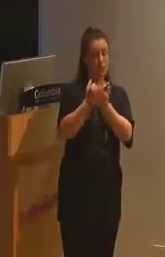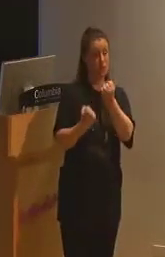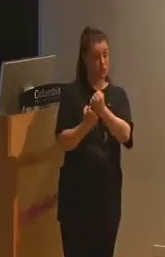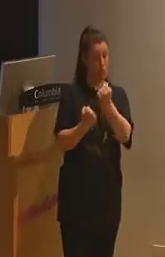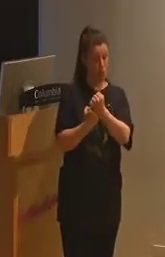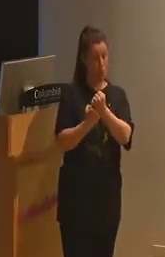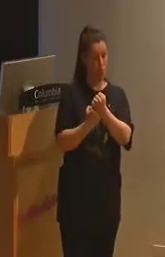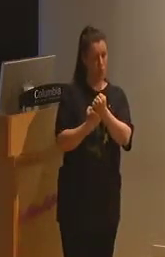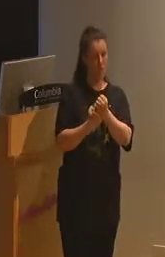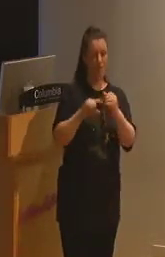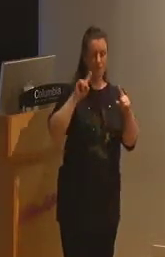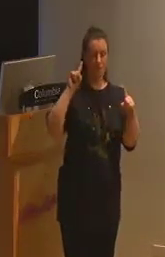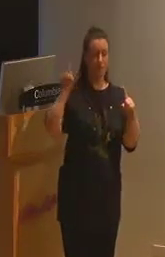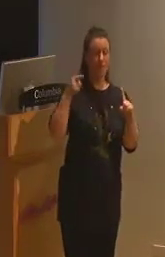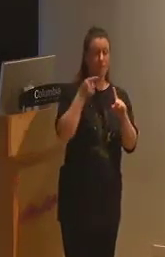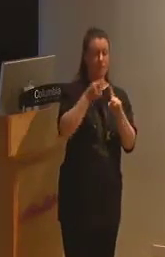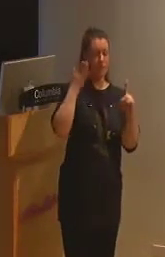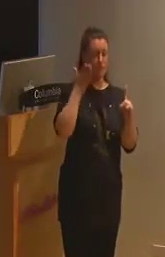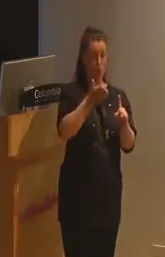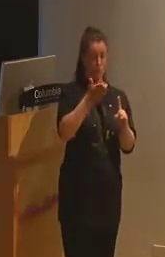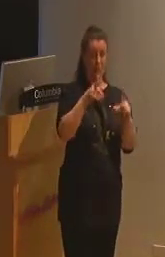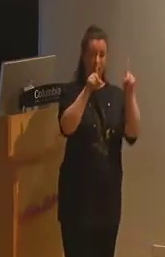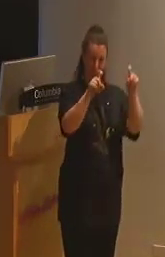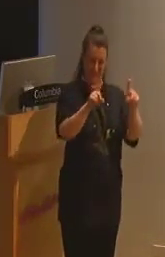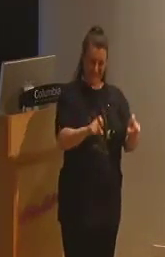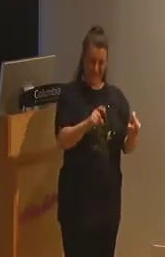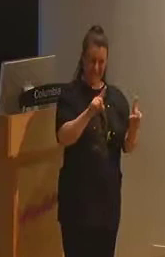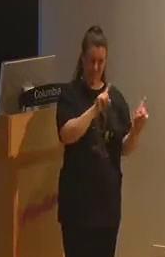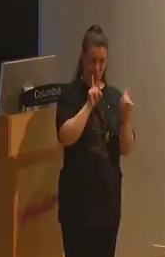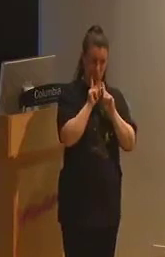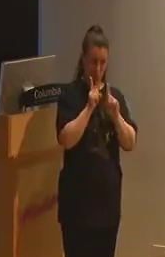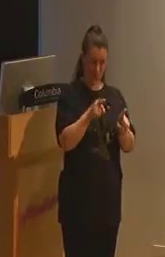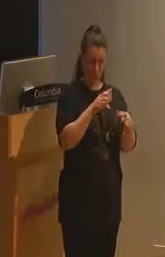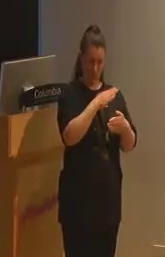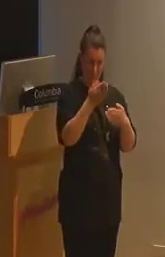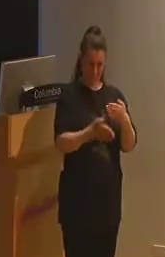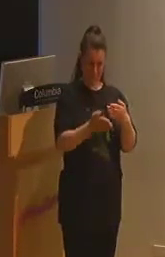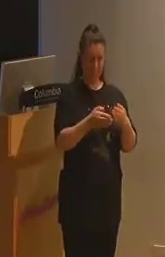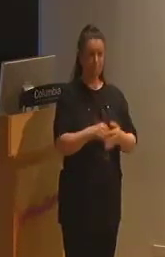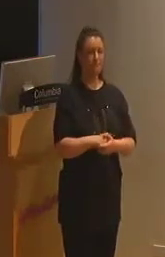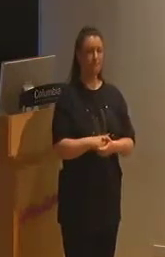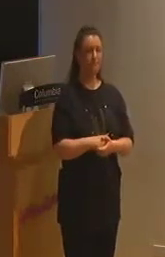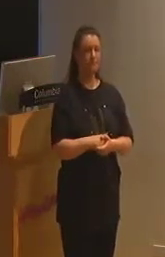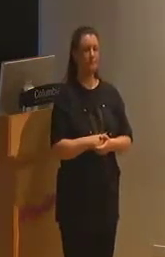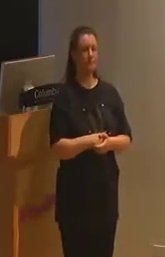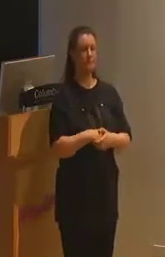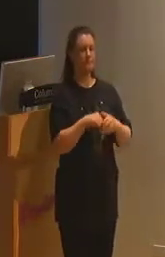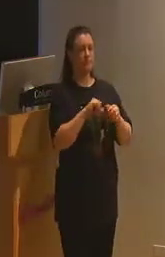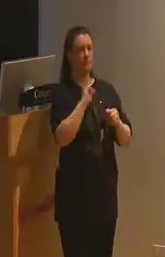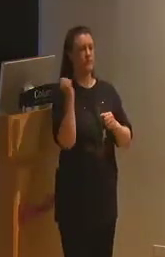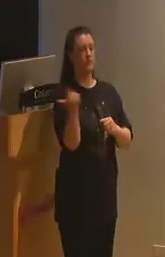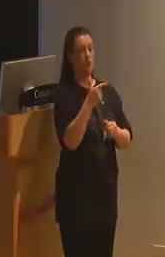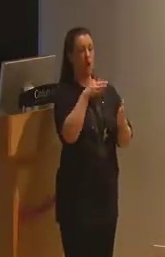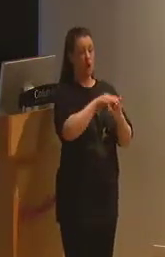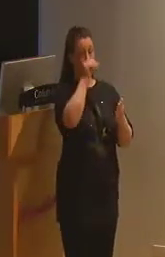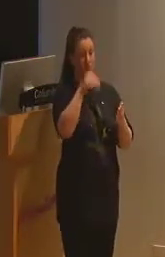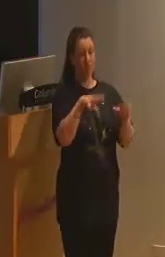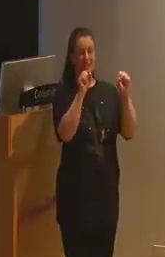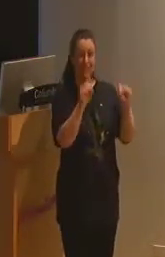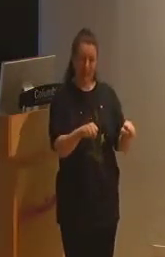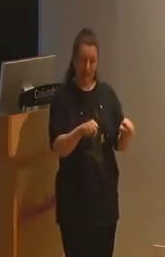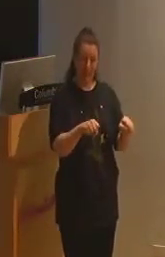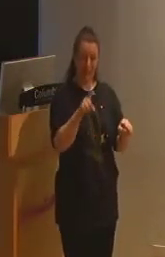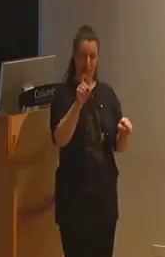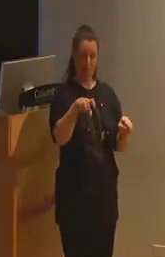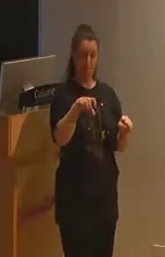This has led to a universalized vision of educational standards that all students can and must work to achieve, as well as a